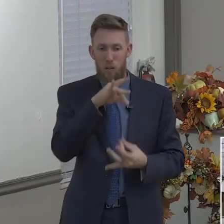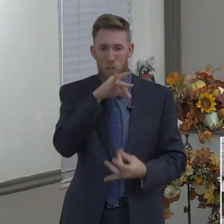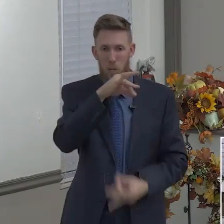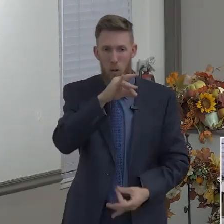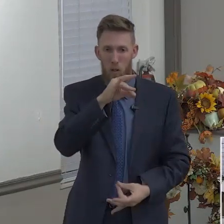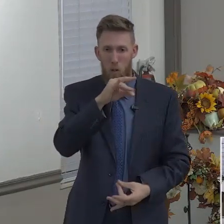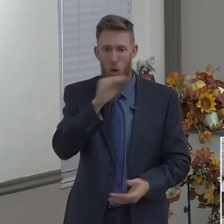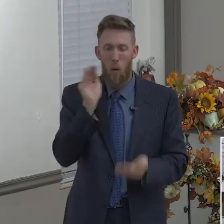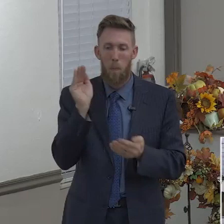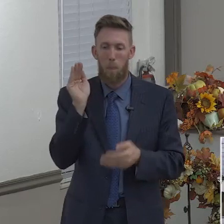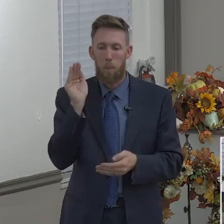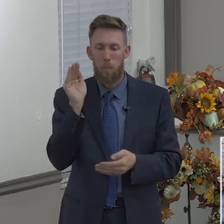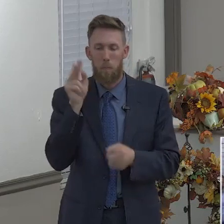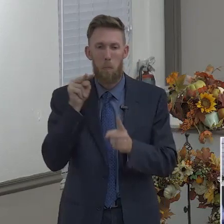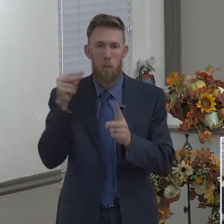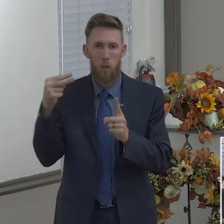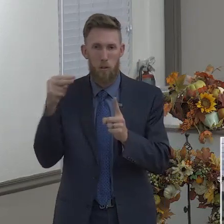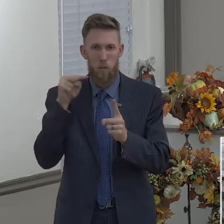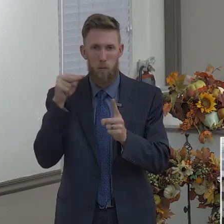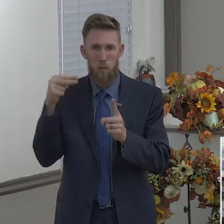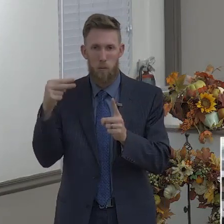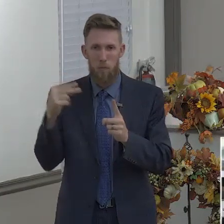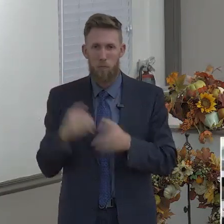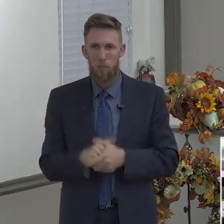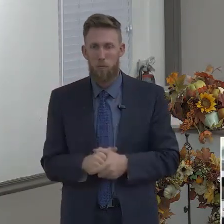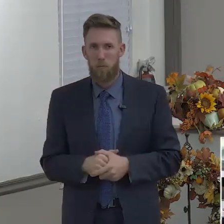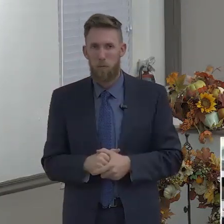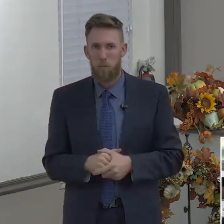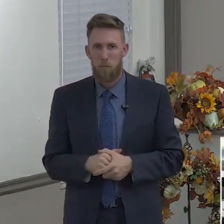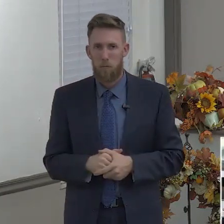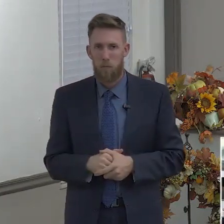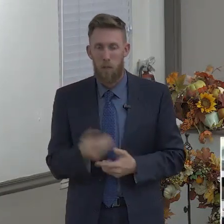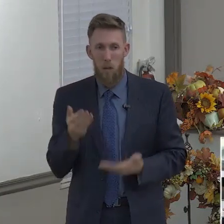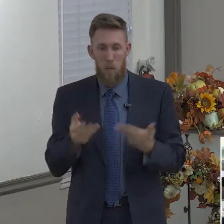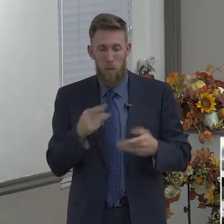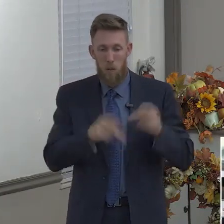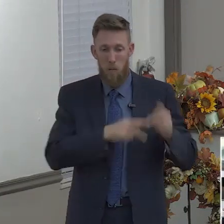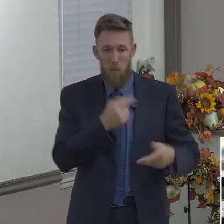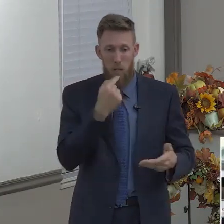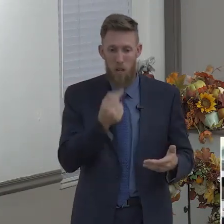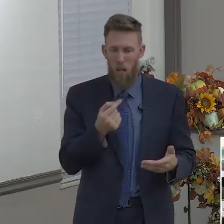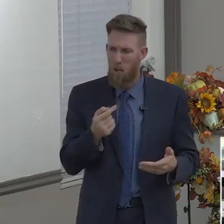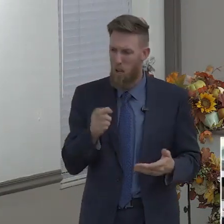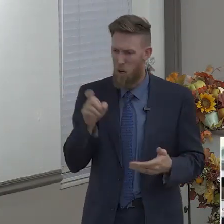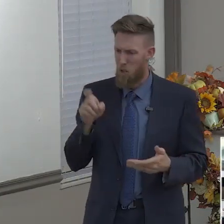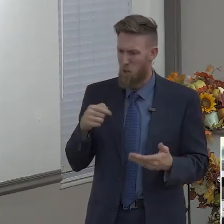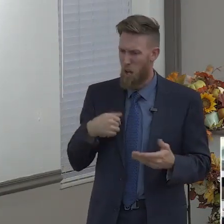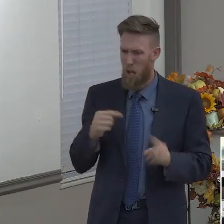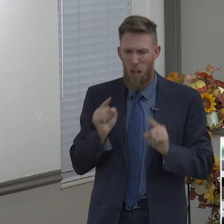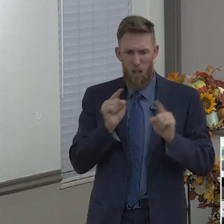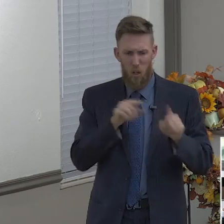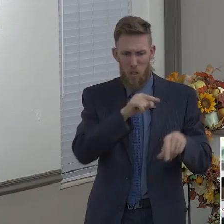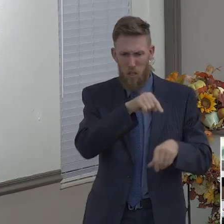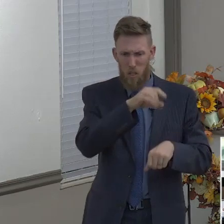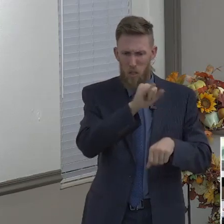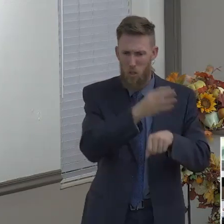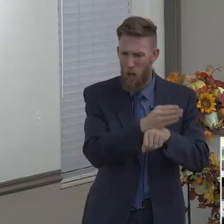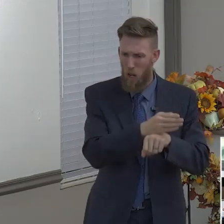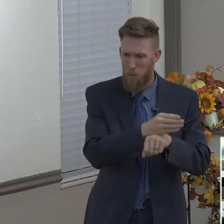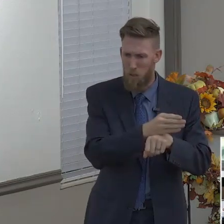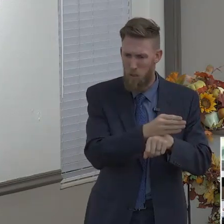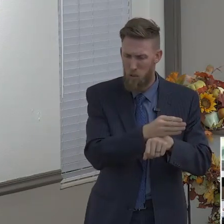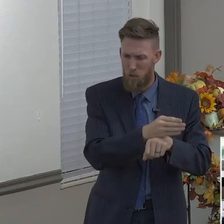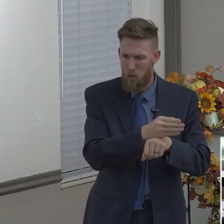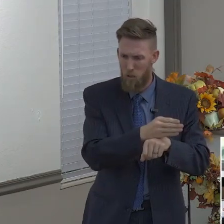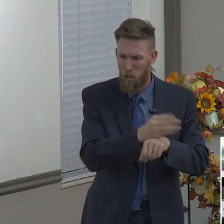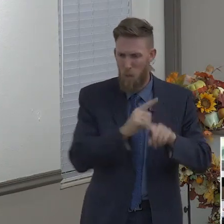there are many people who, well, I don't know, should I take this job that is going to work me on Sunday? Or should I go to church? I